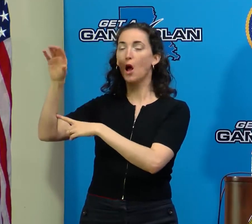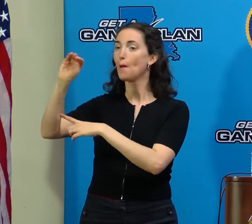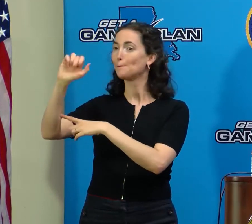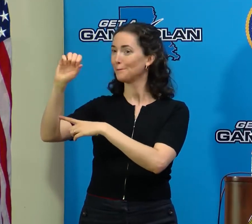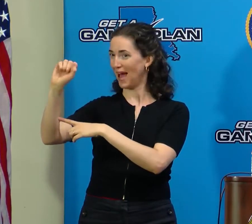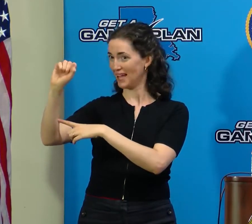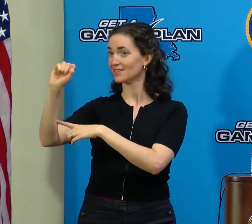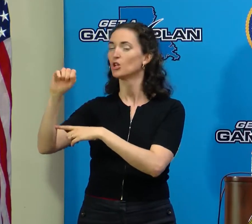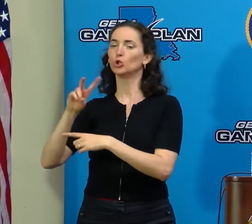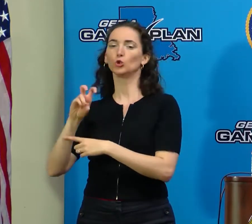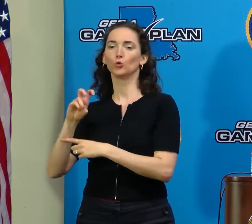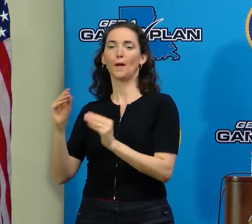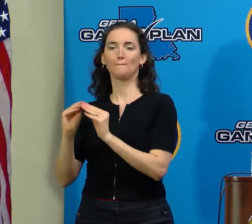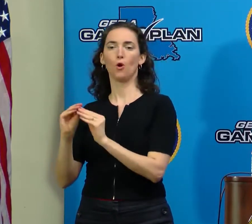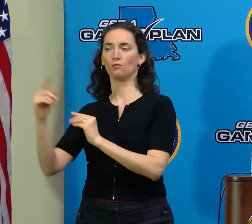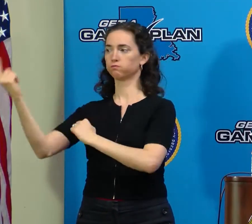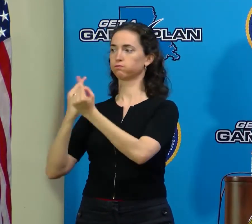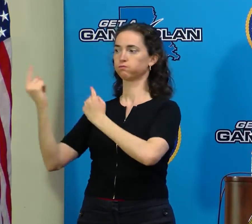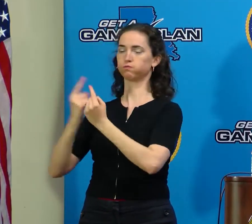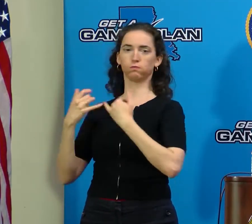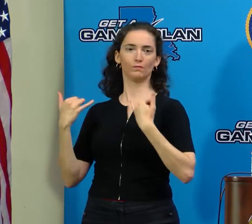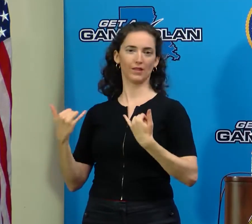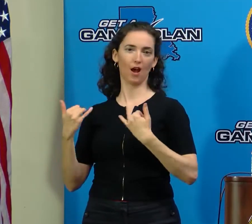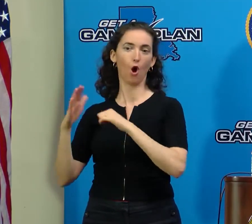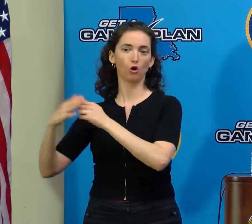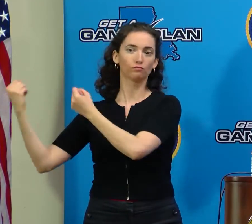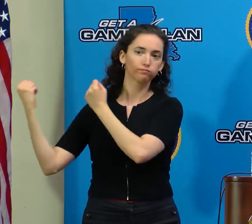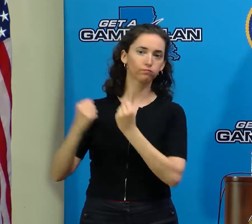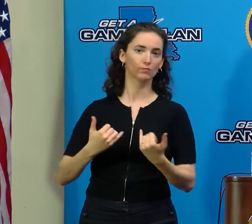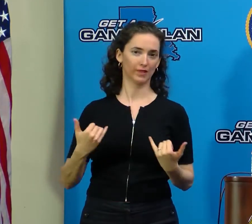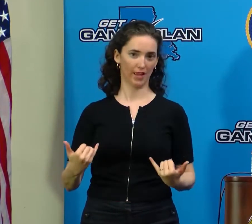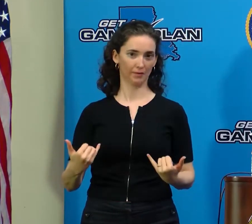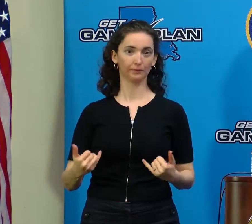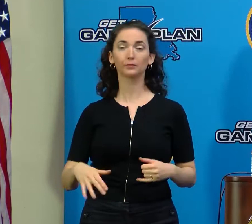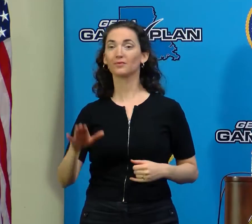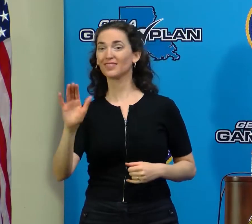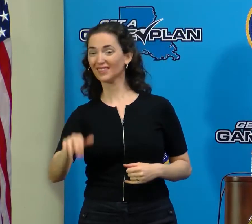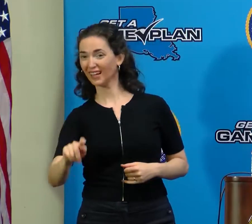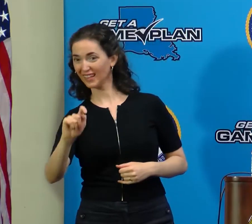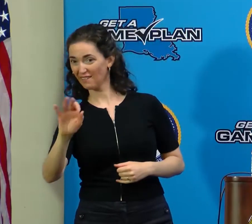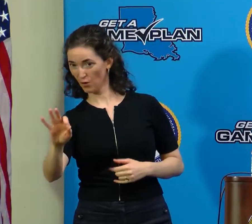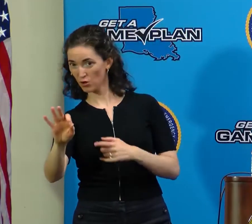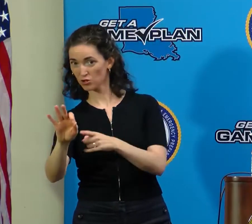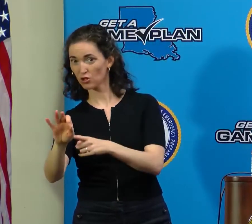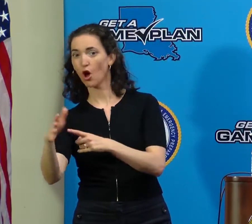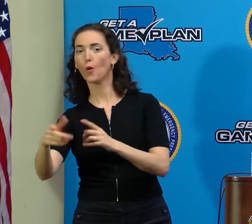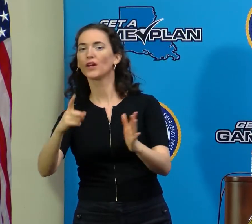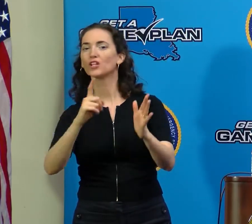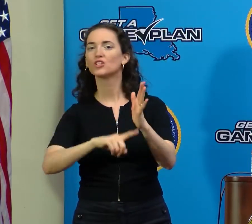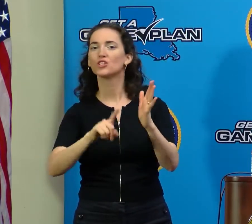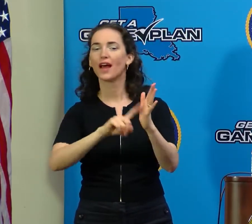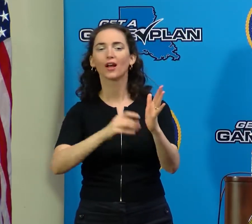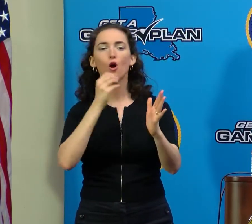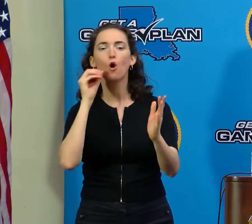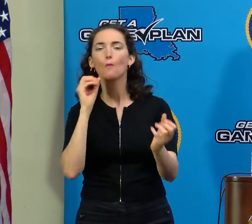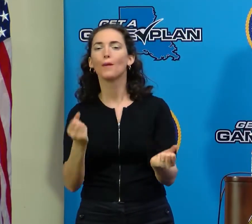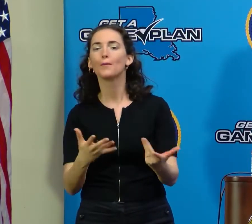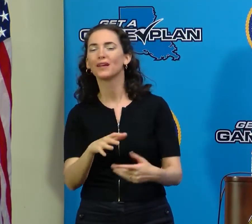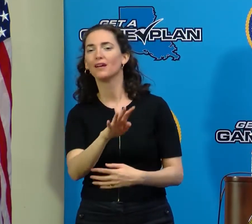Massachusetts. I can tell you that that task force checked on more than 400 homes today.